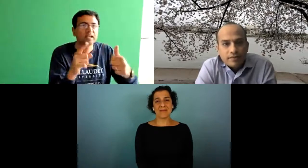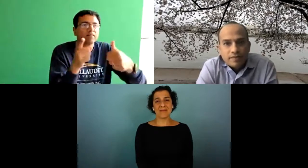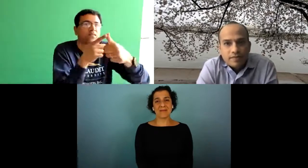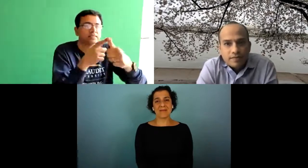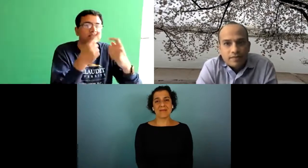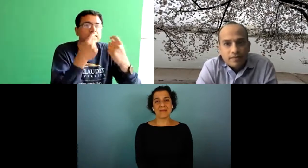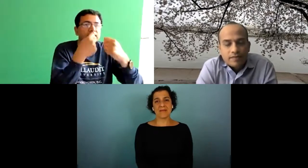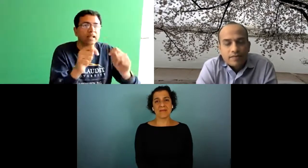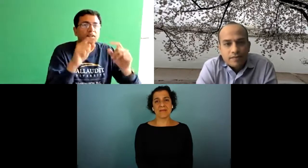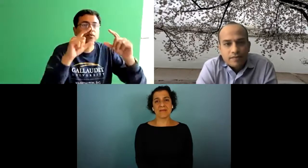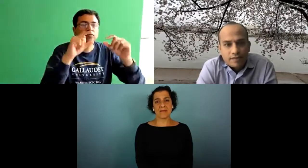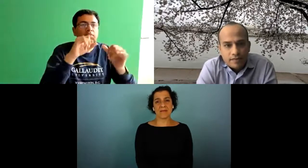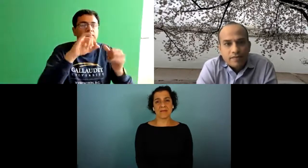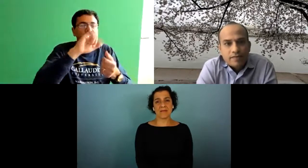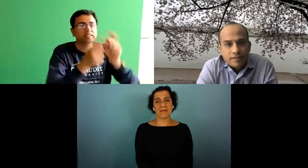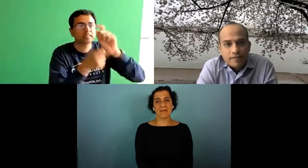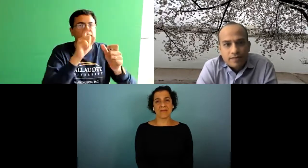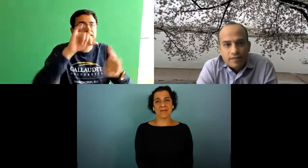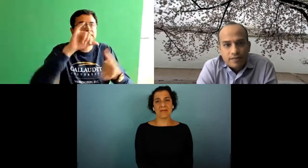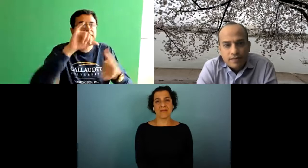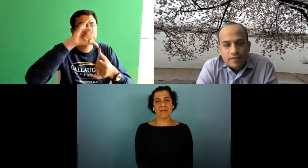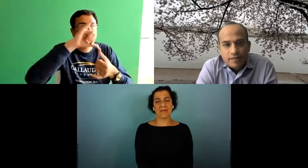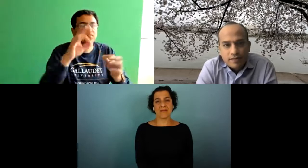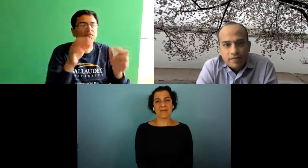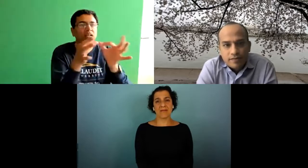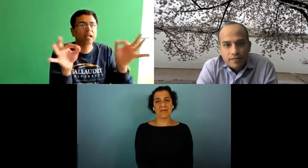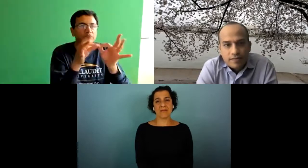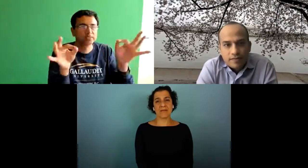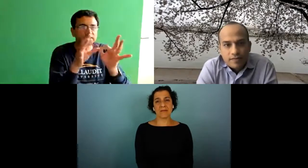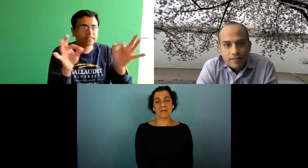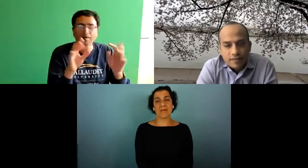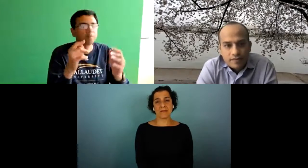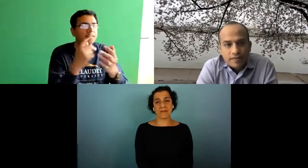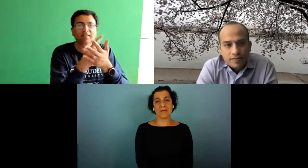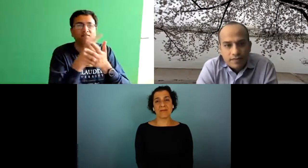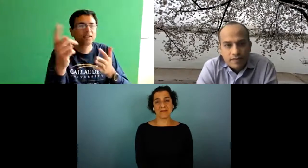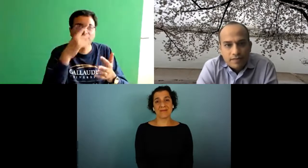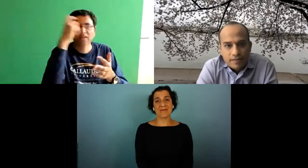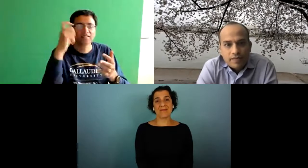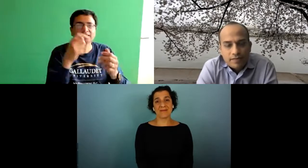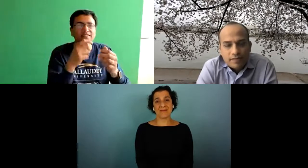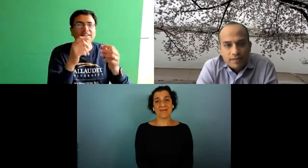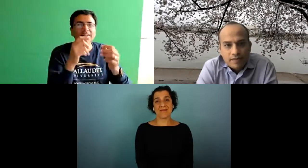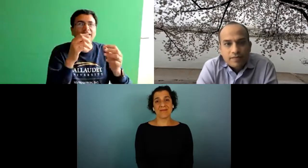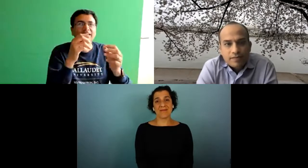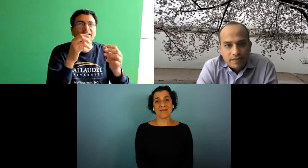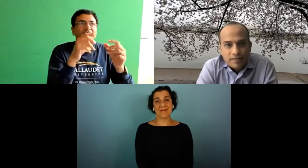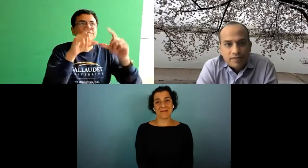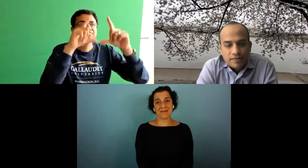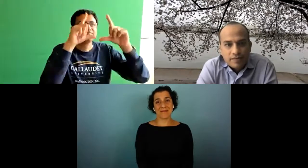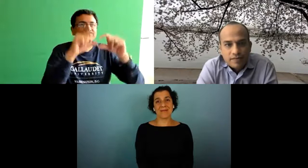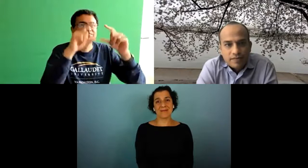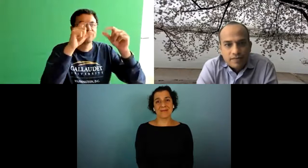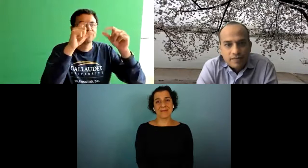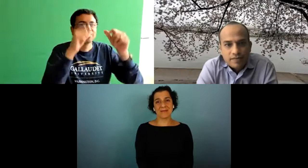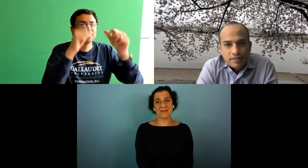show distance in captions so first you could try to modify the size of the fonts or the captioning but